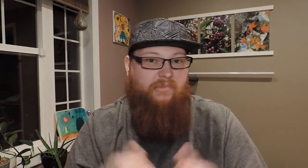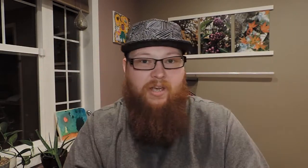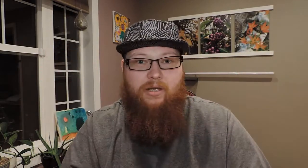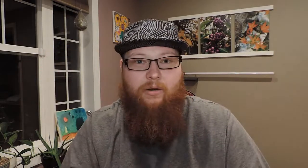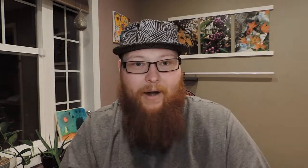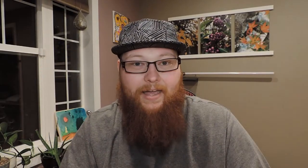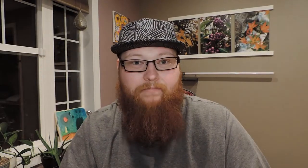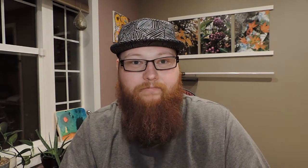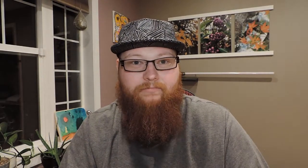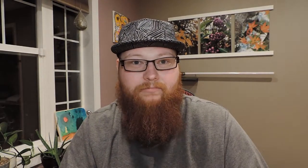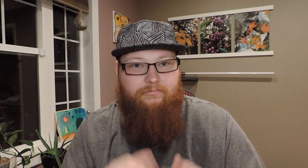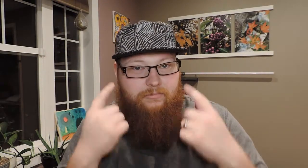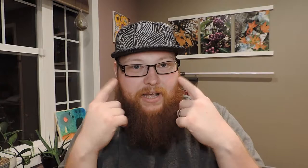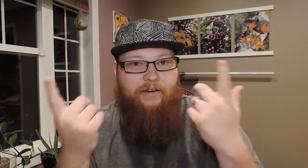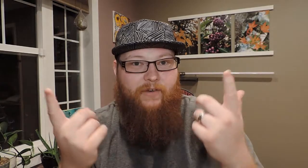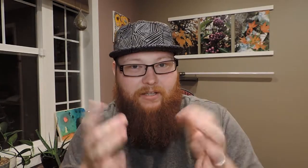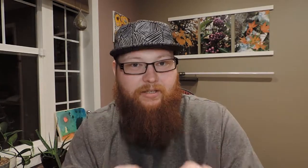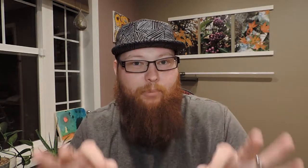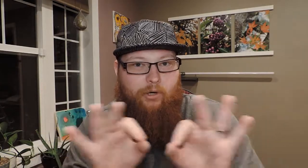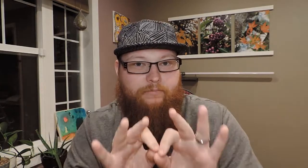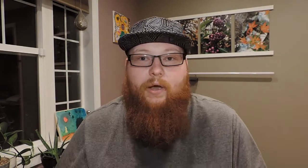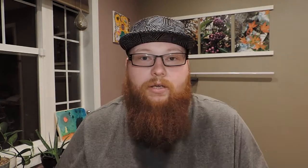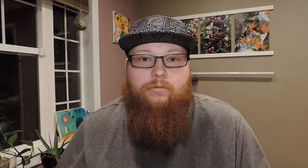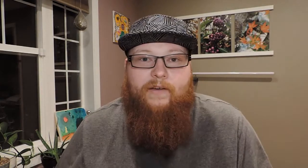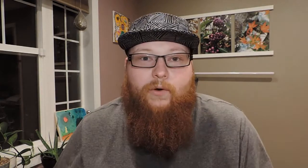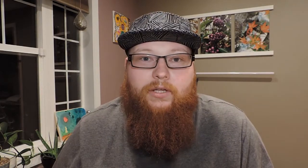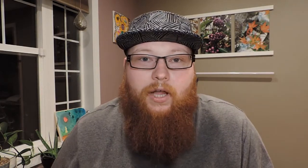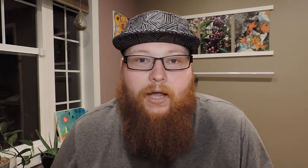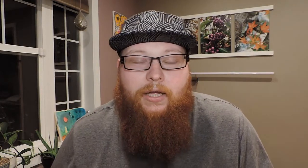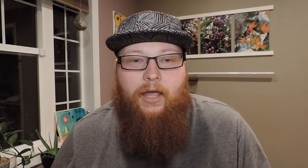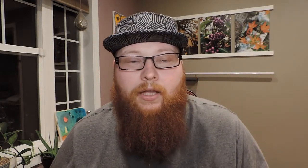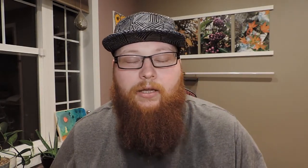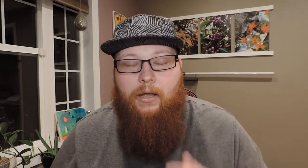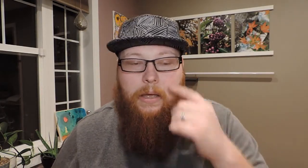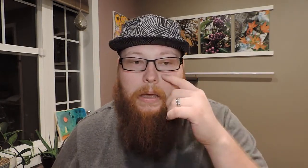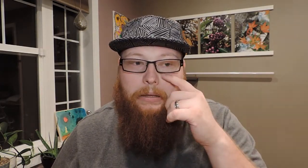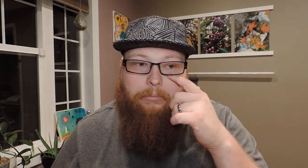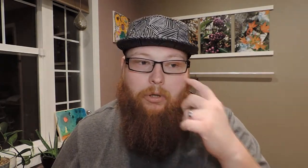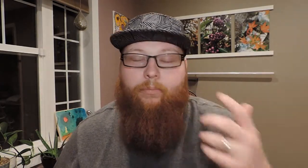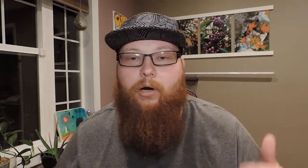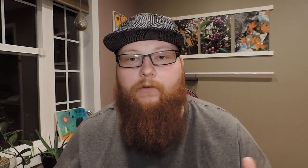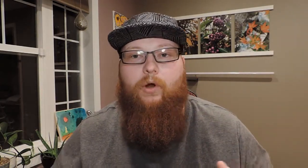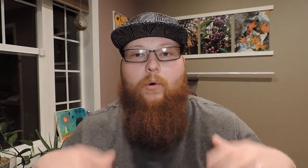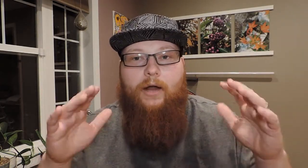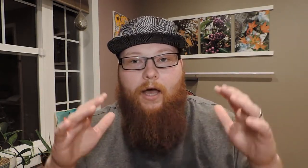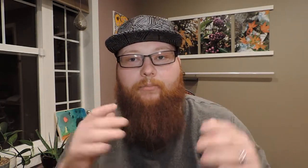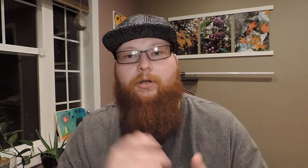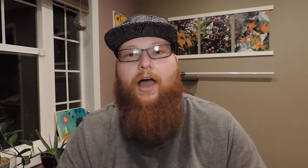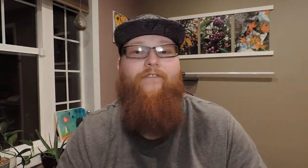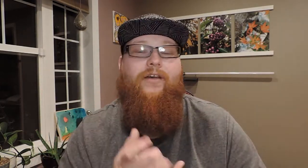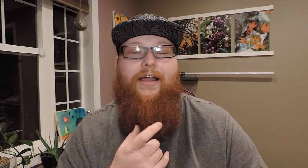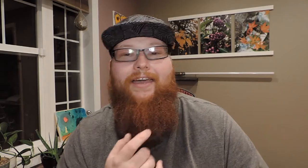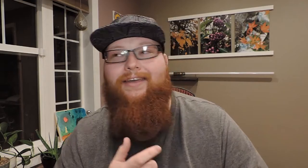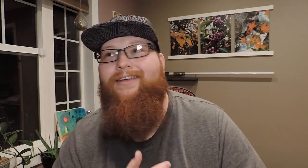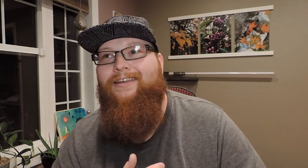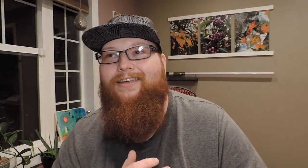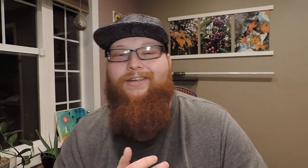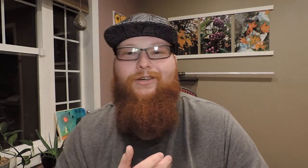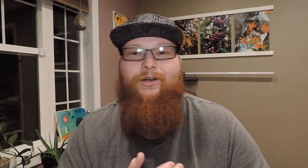Woooooh, right? Sound effects is important. So I use my voice a lot, and so part of growing up, you know, I feel like, you